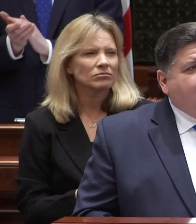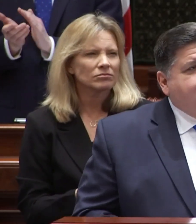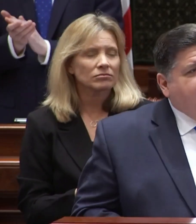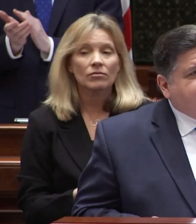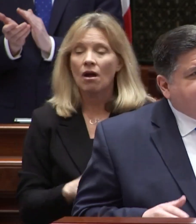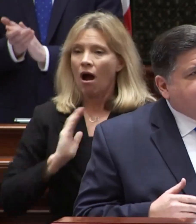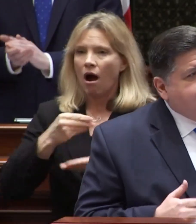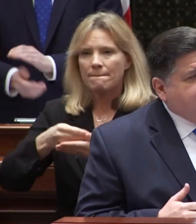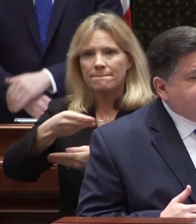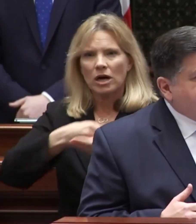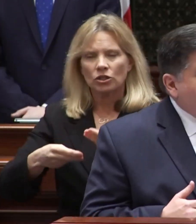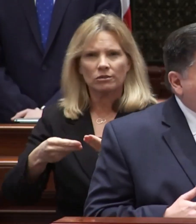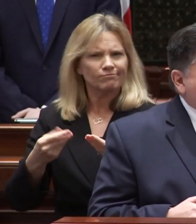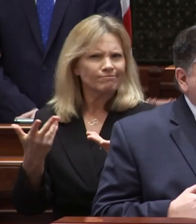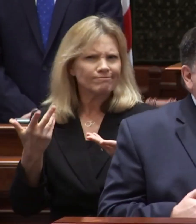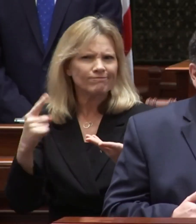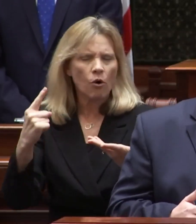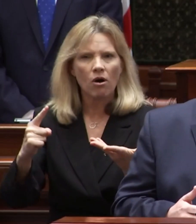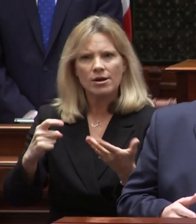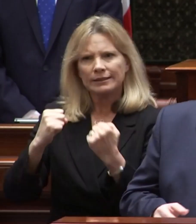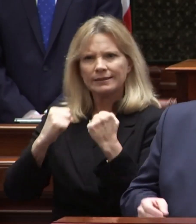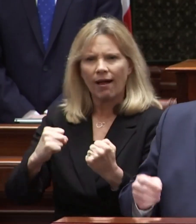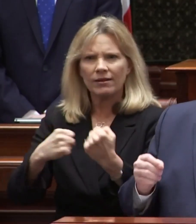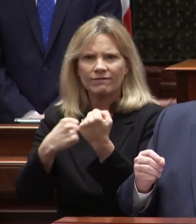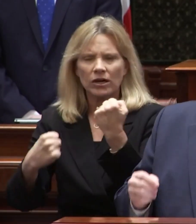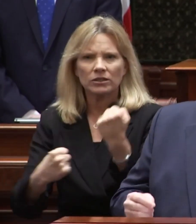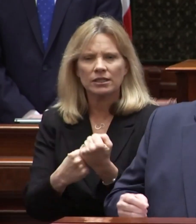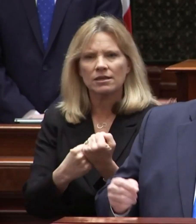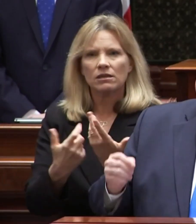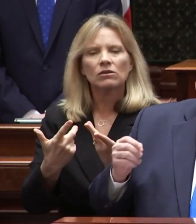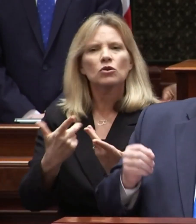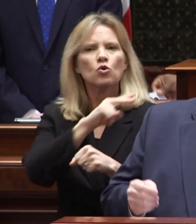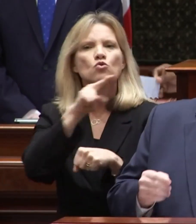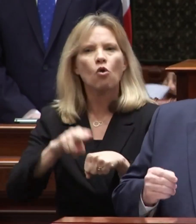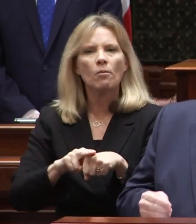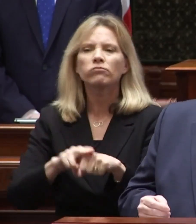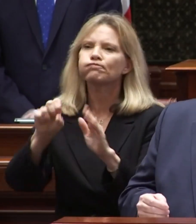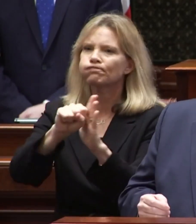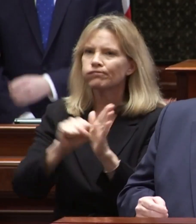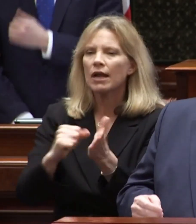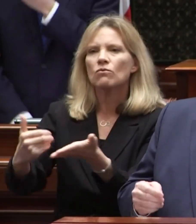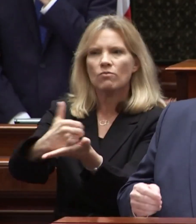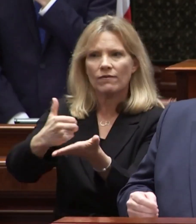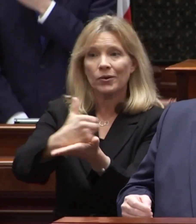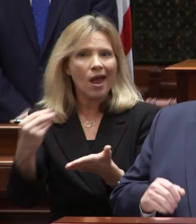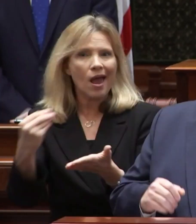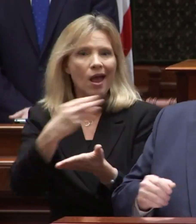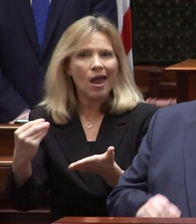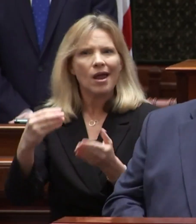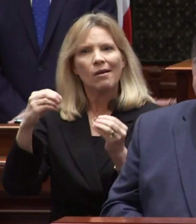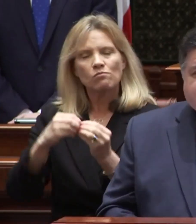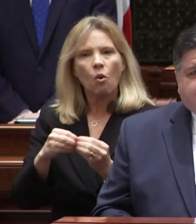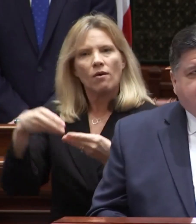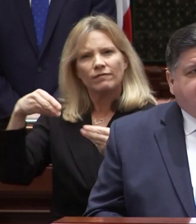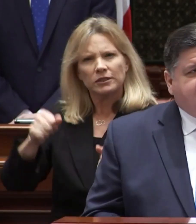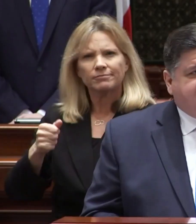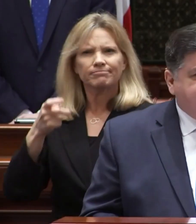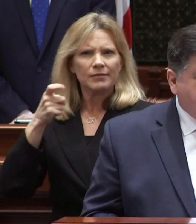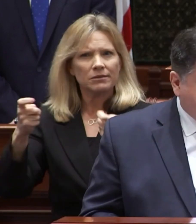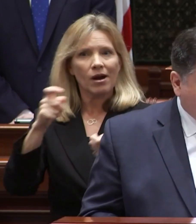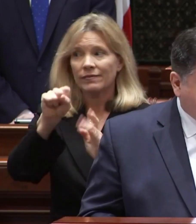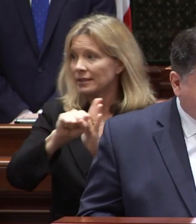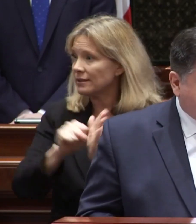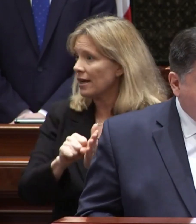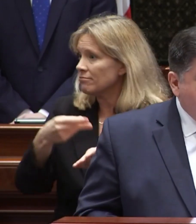our budgets are built on a solid foundation of normalized state revenue and more efficient management